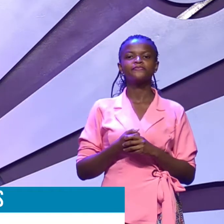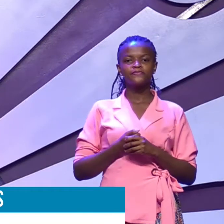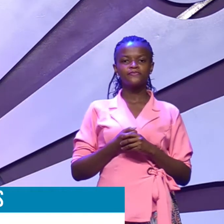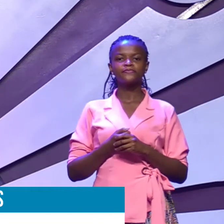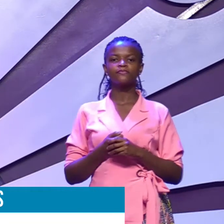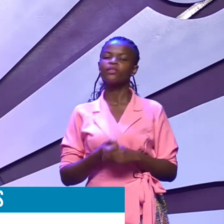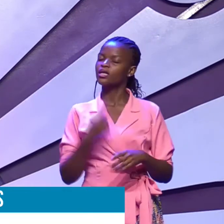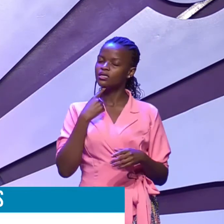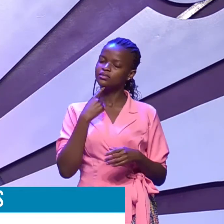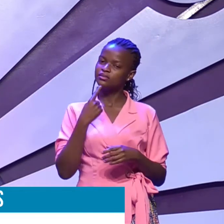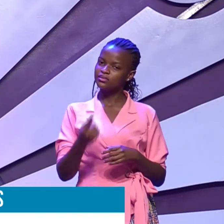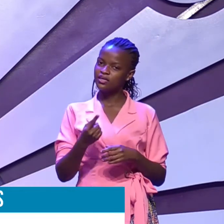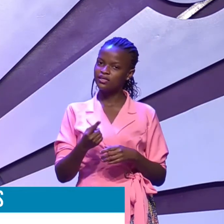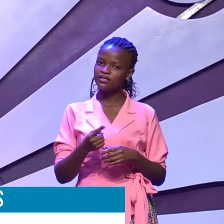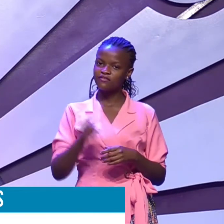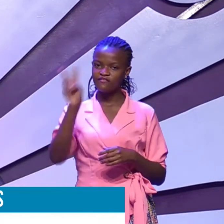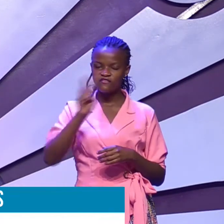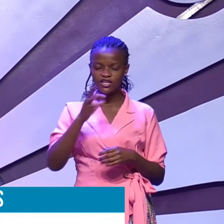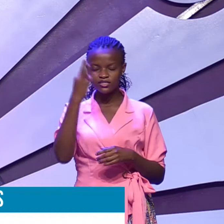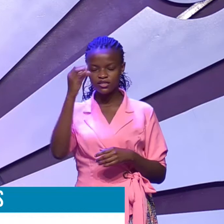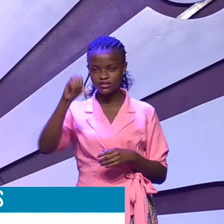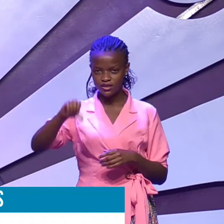He says in verse 39.